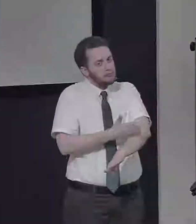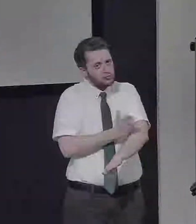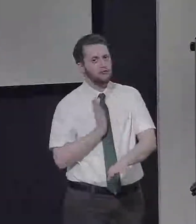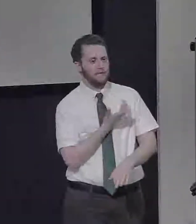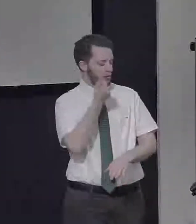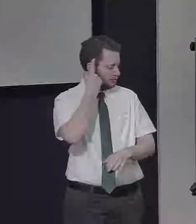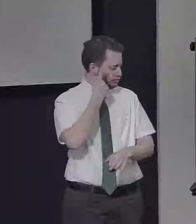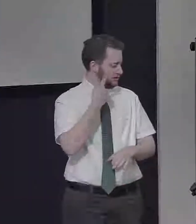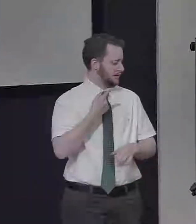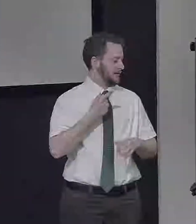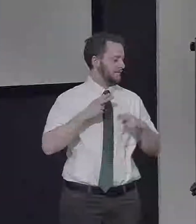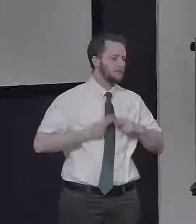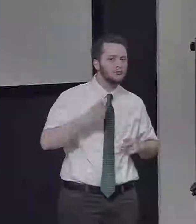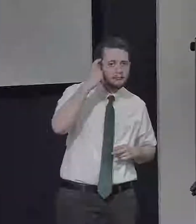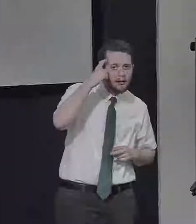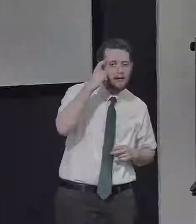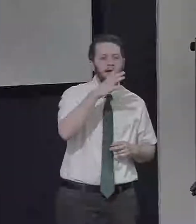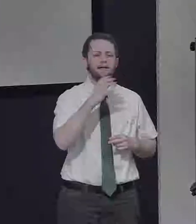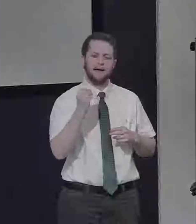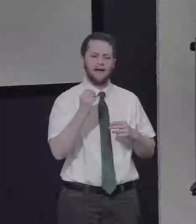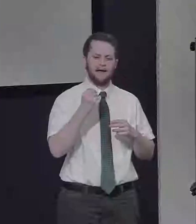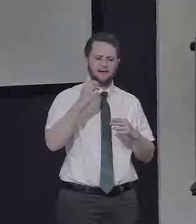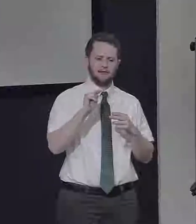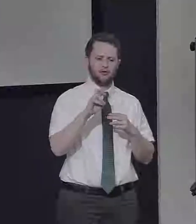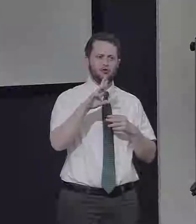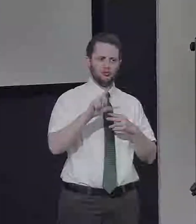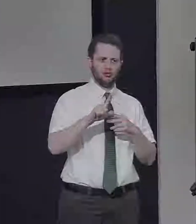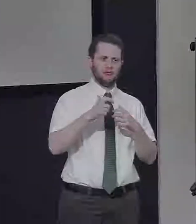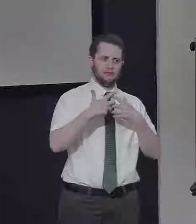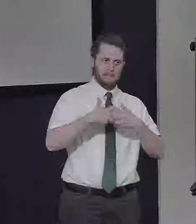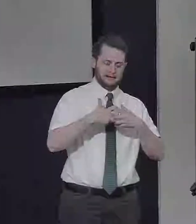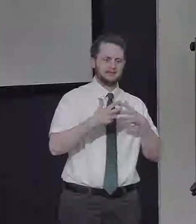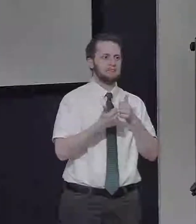understanding of the human mind and the neural mechanism of learning.